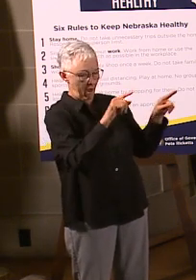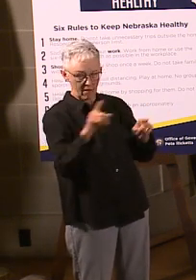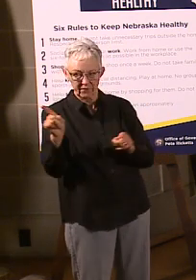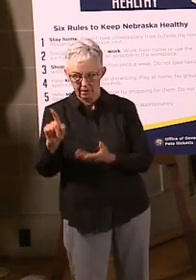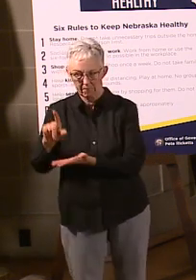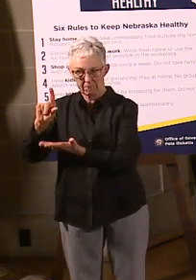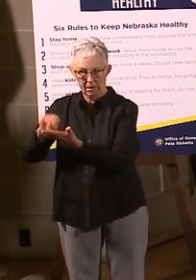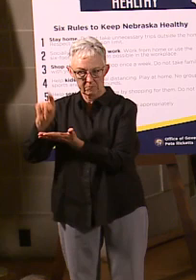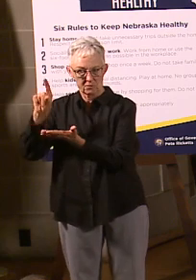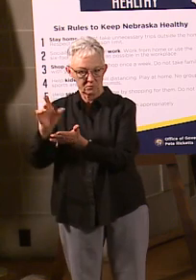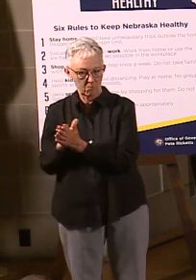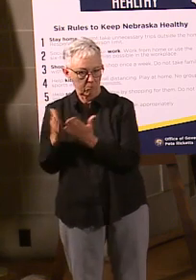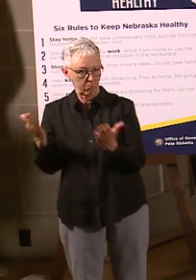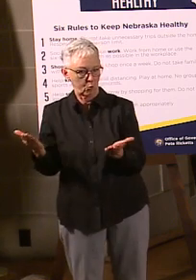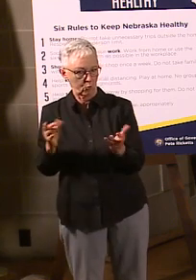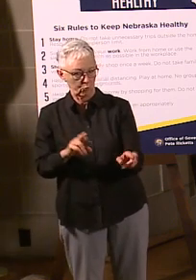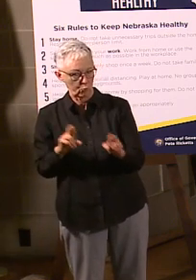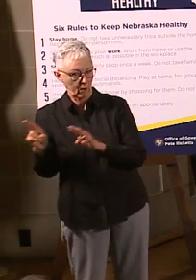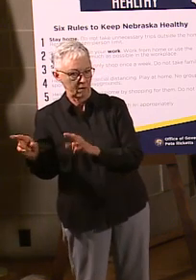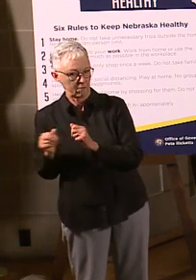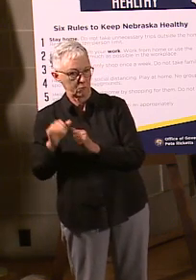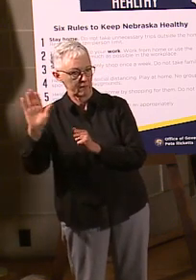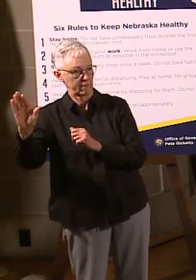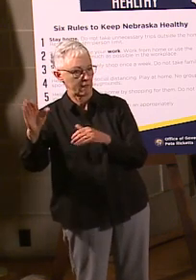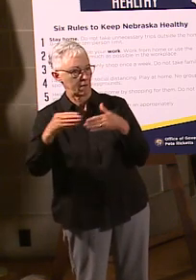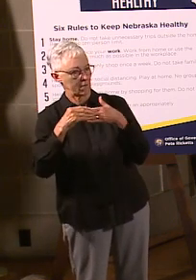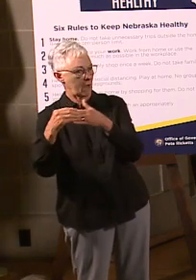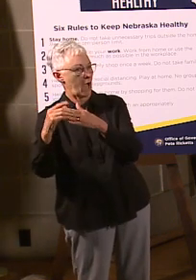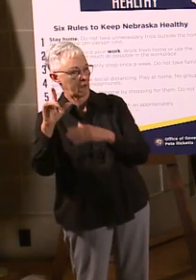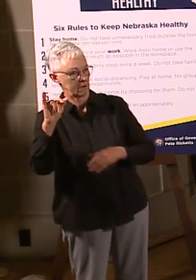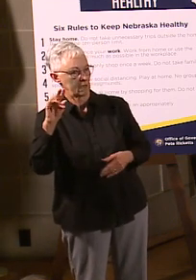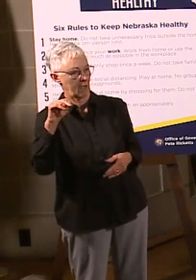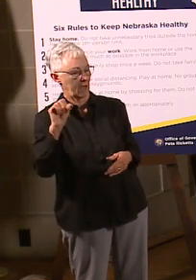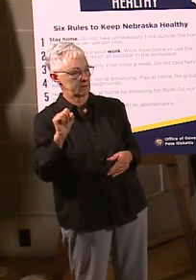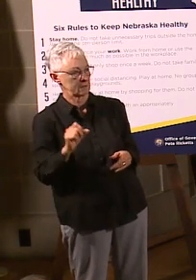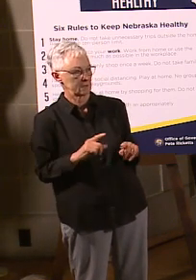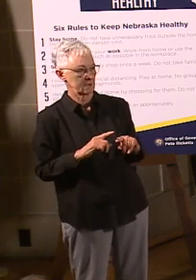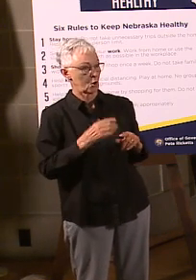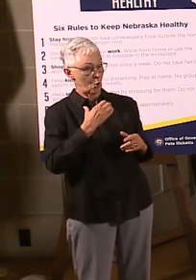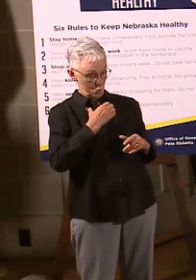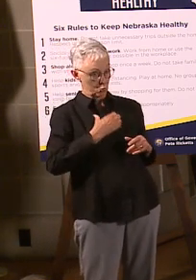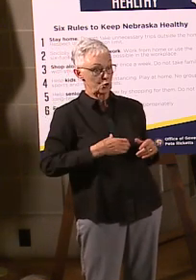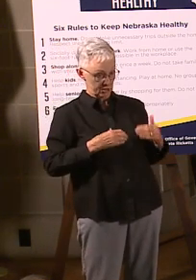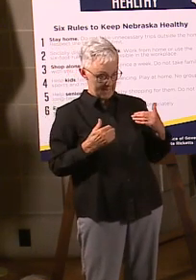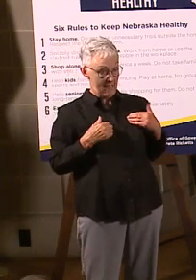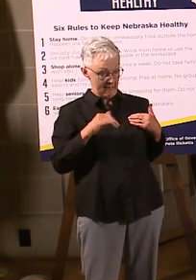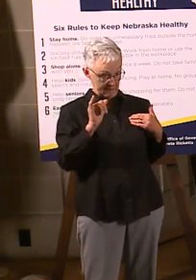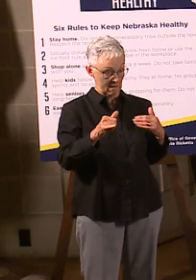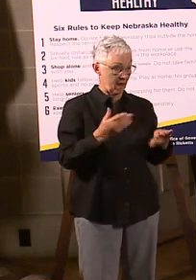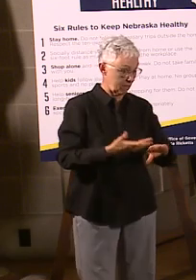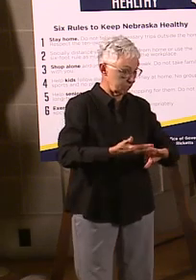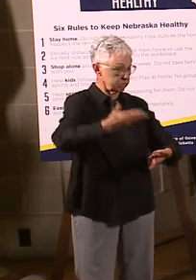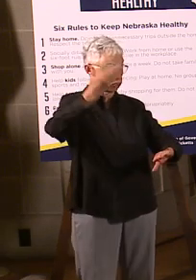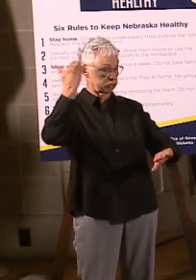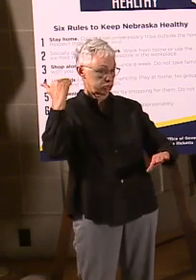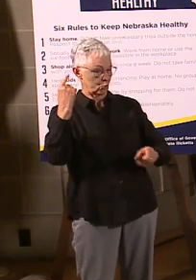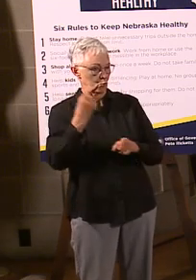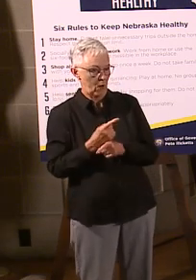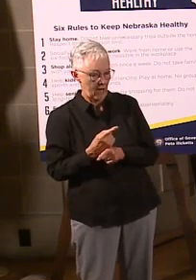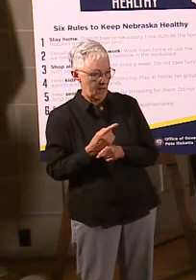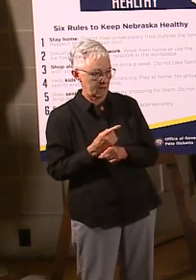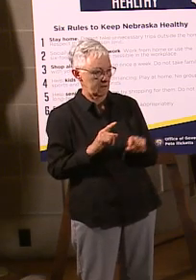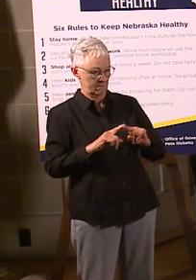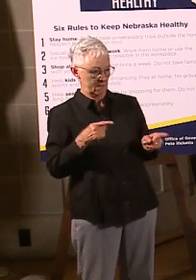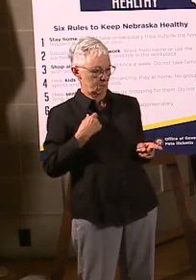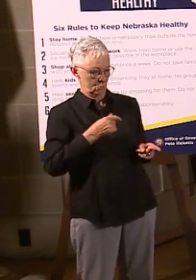started, but, again, that's, again, called experience. You learn how to do these things as you have these situations arise. We've never had a